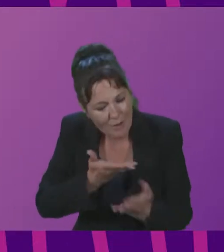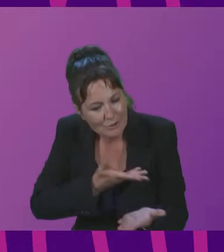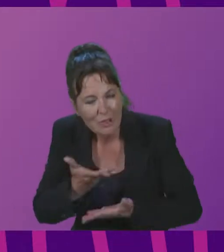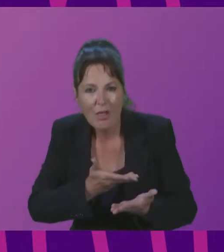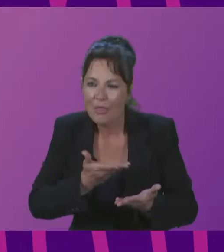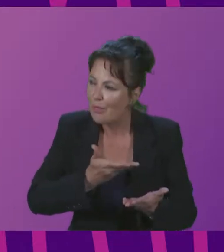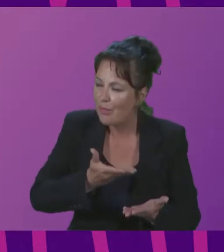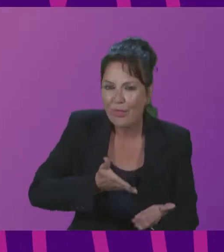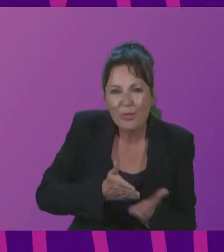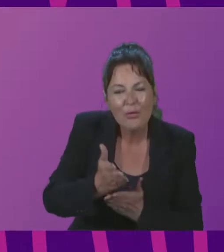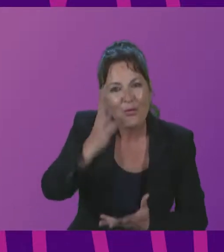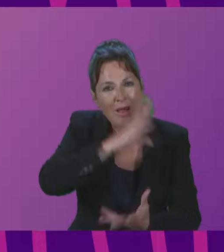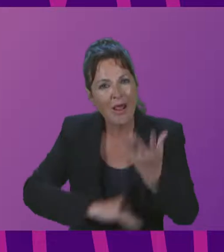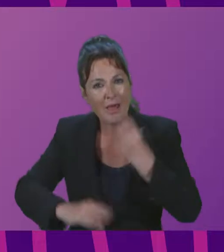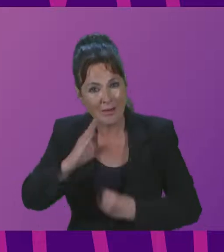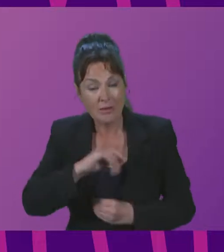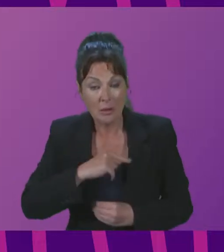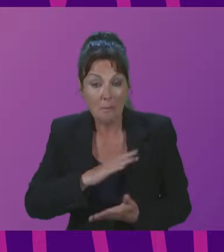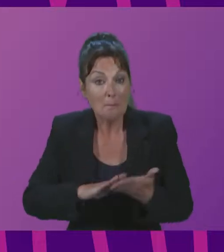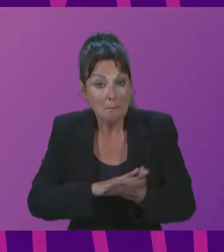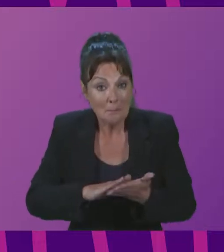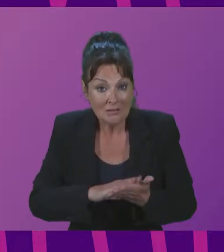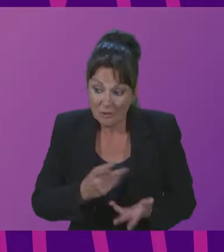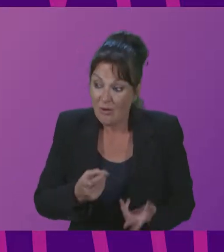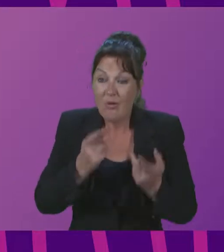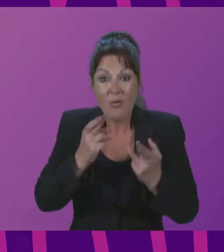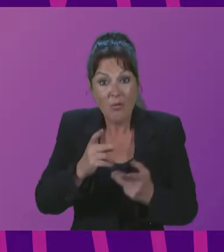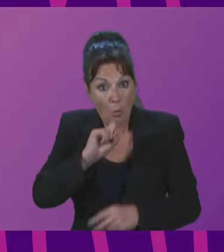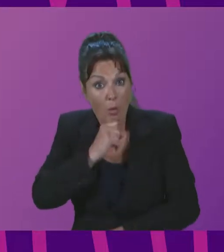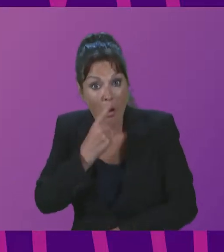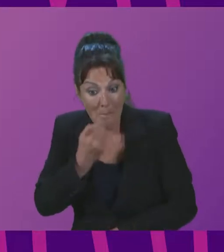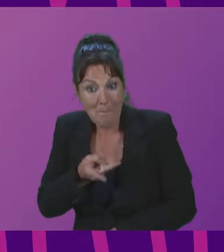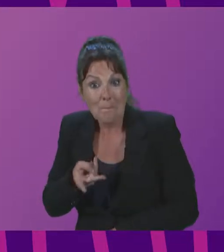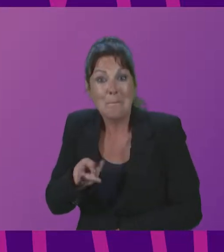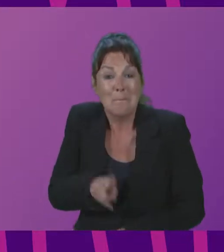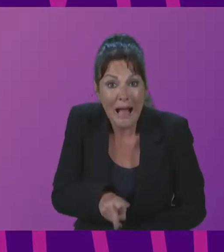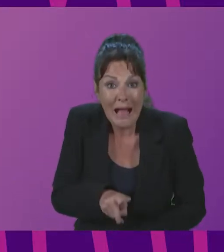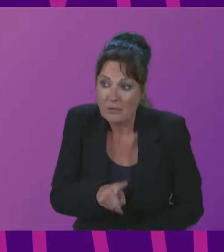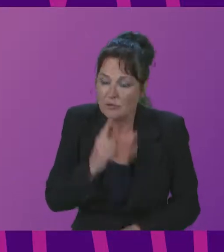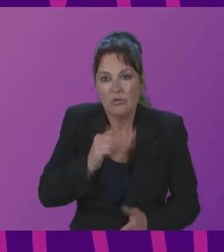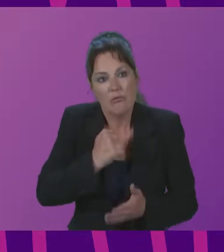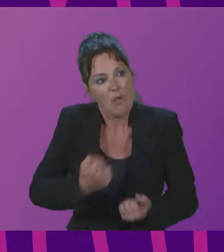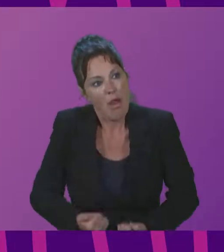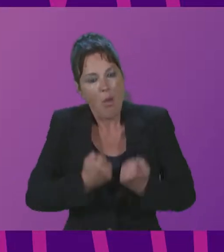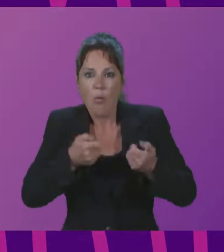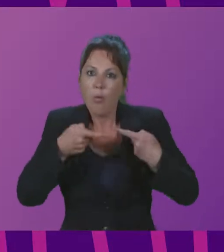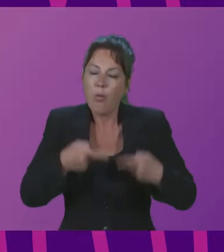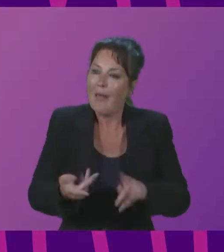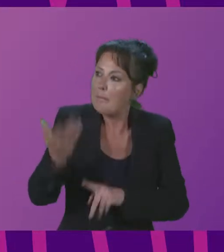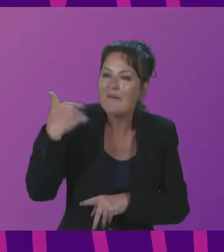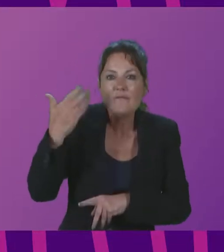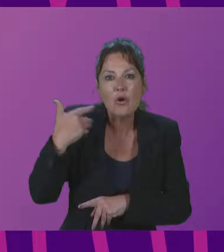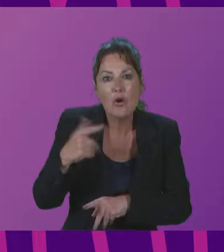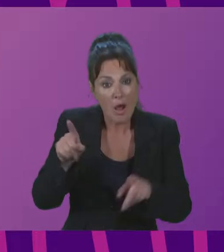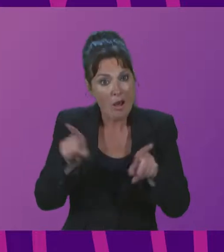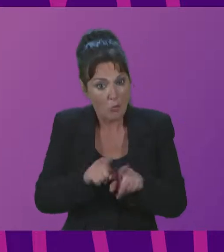We will be able to combat poverty and to improve economic growth and ownership of